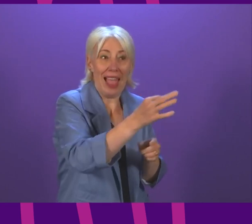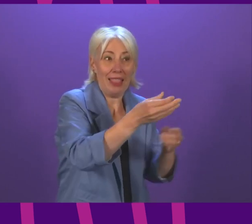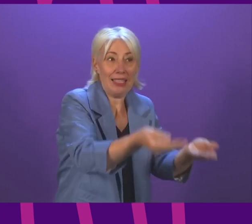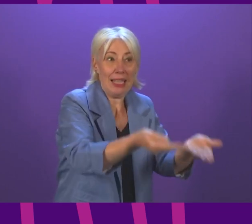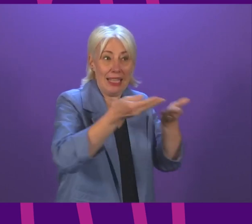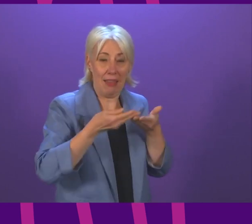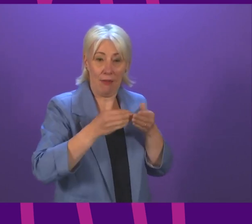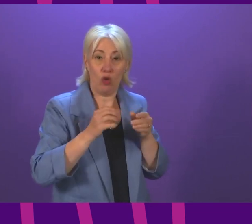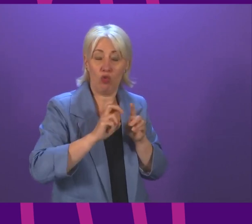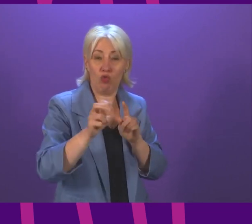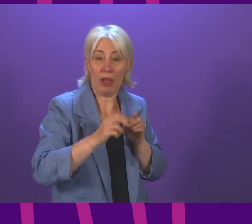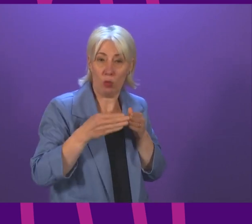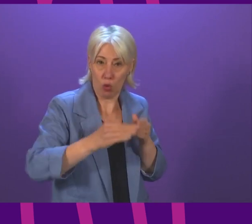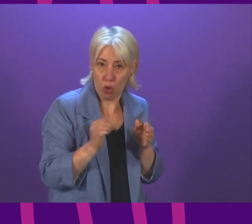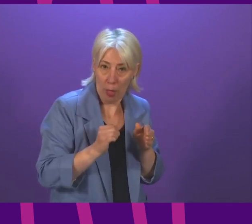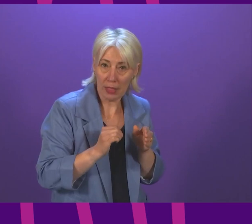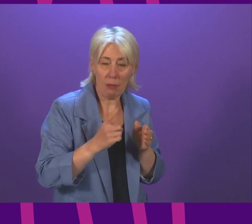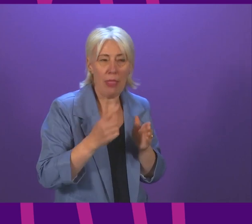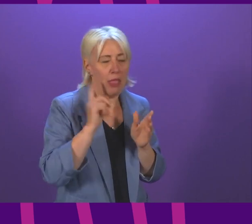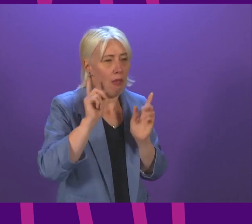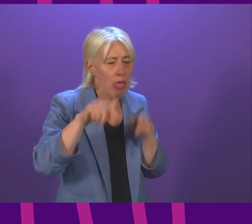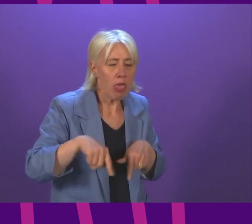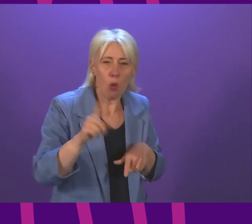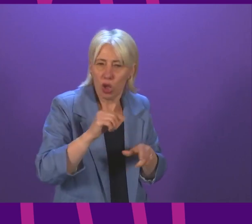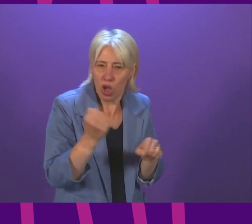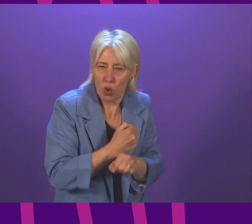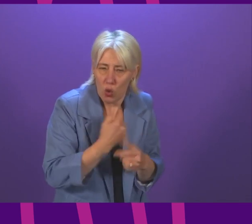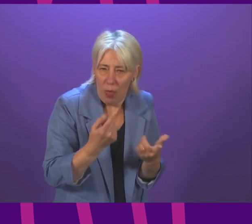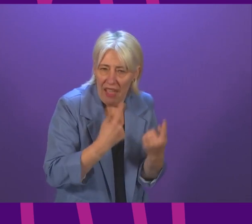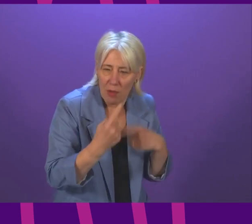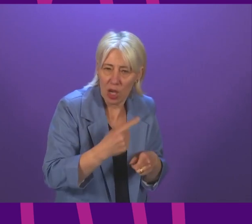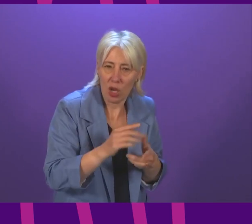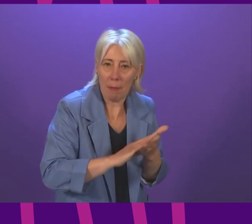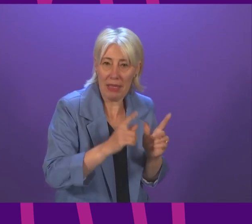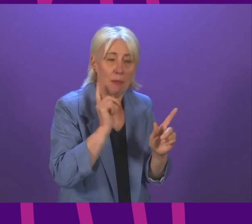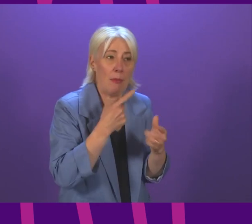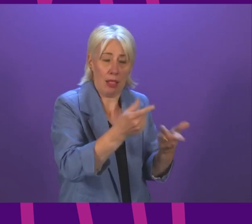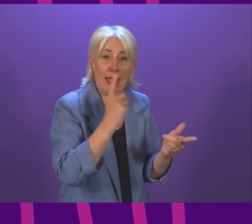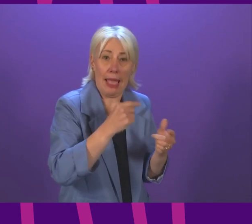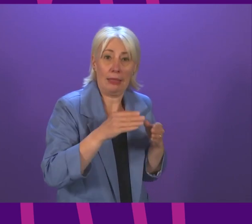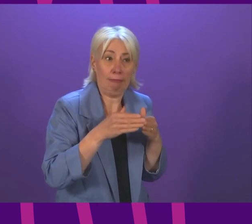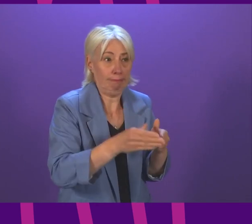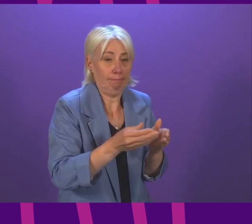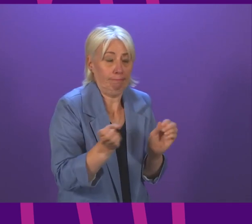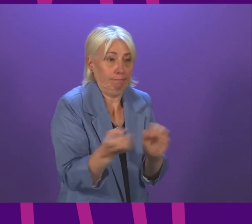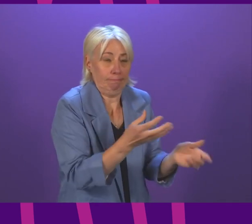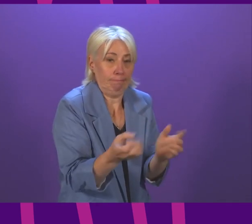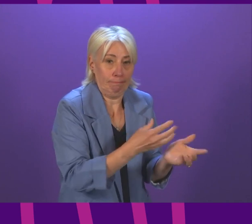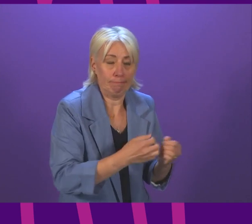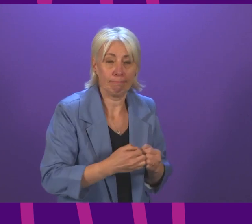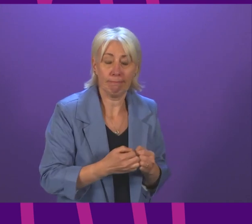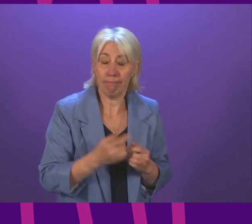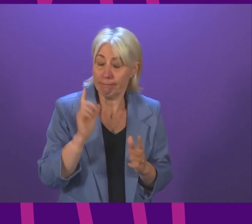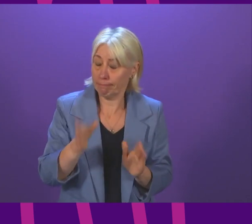Scottish Government going to address this very serious problem First Minister I know the Transport Minister has been engaged on these issues I absolutely